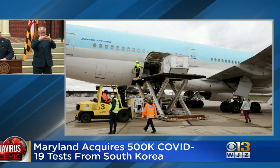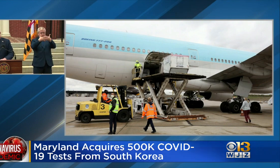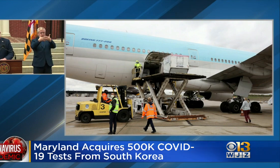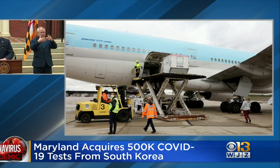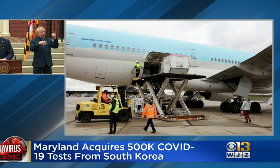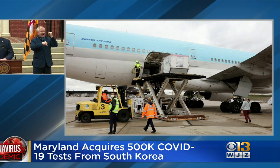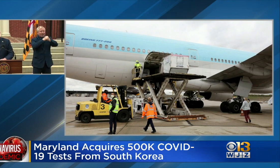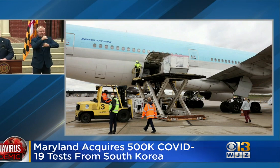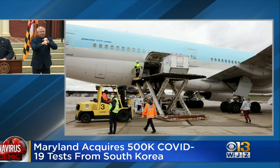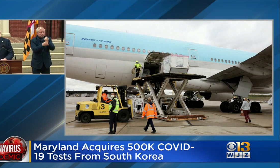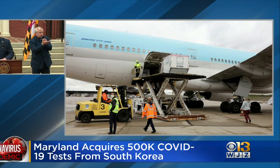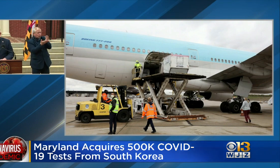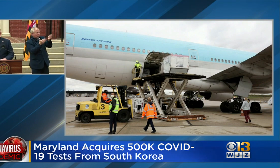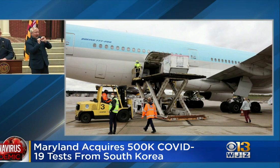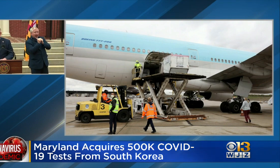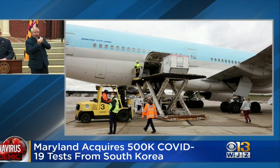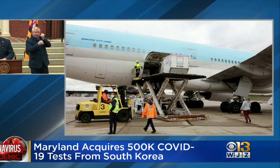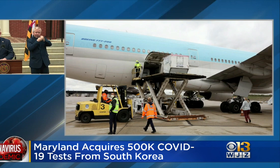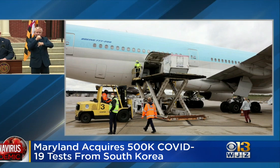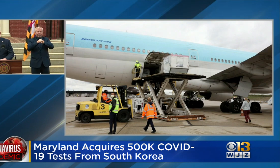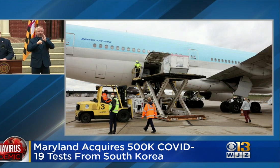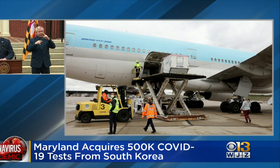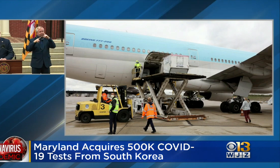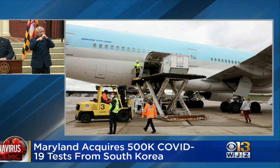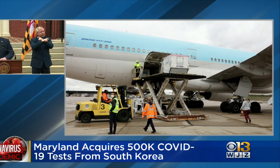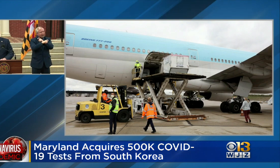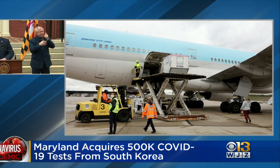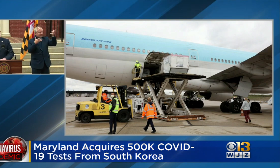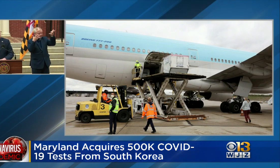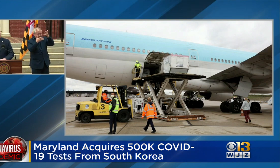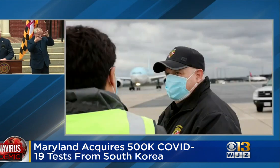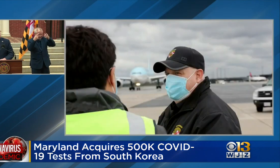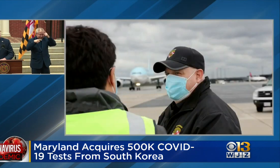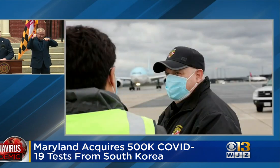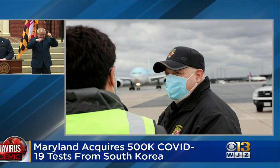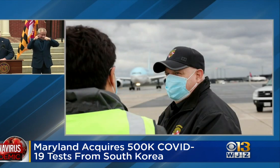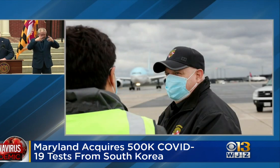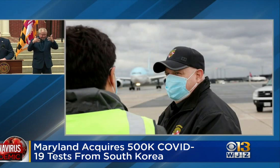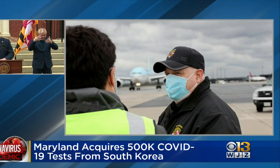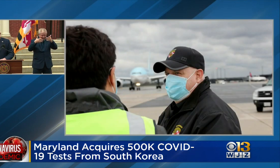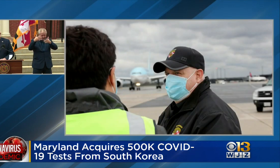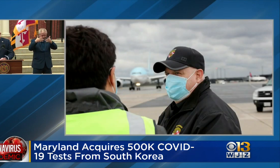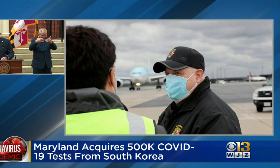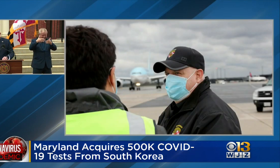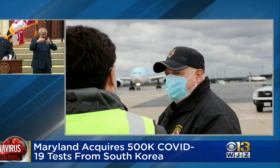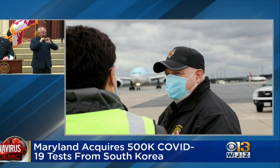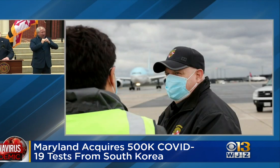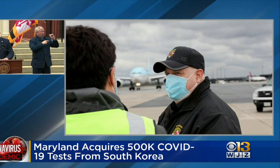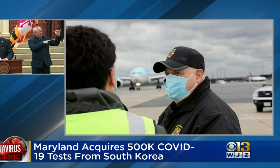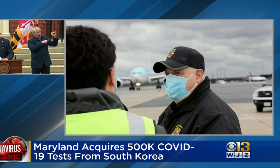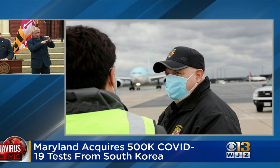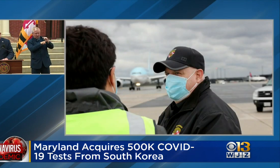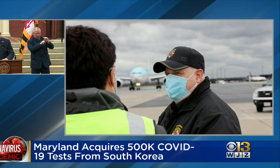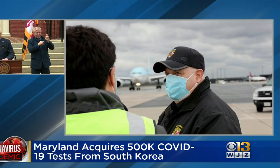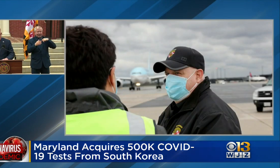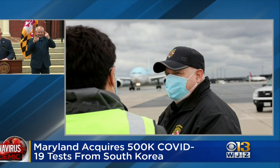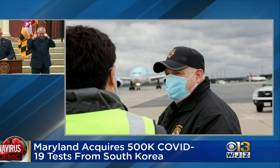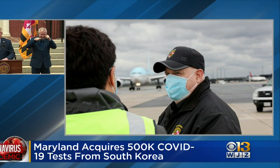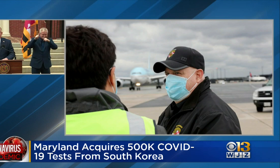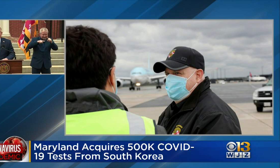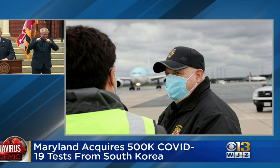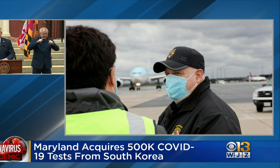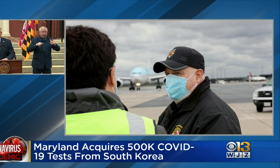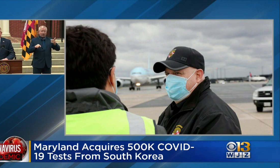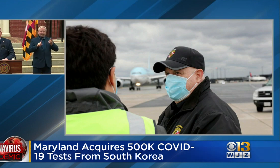processes, to figuring out intricate logistics solutions, like arranging the first-ever Korean air